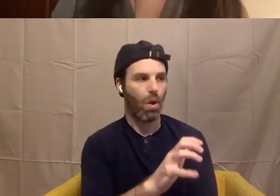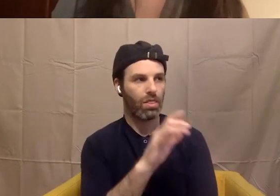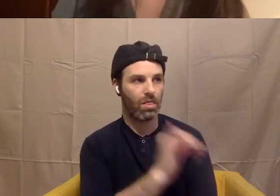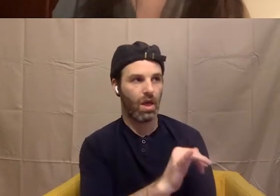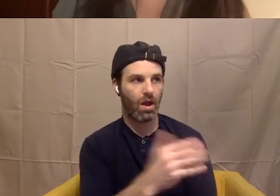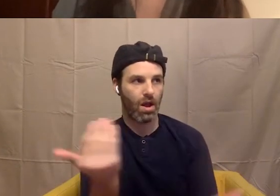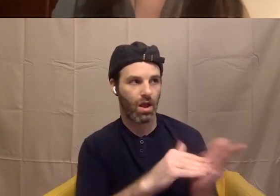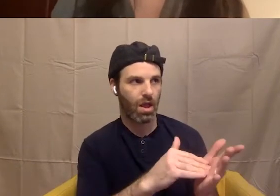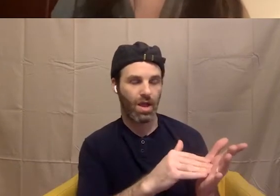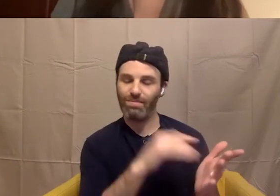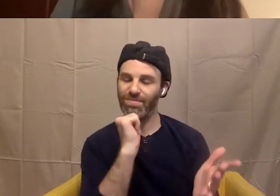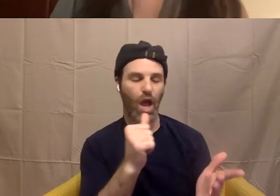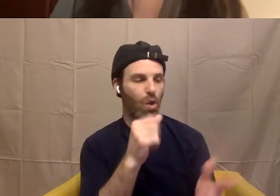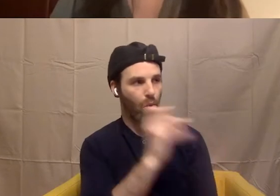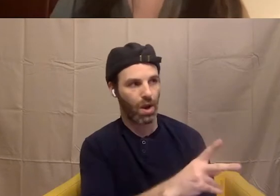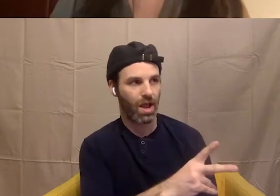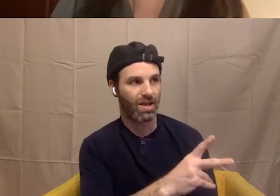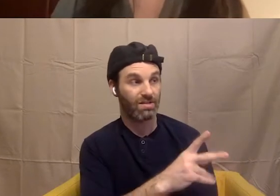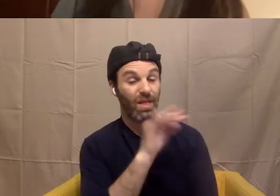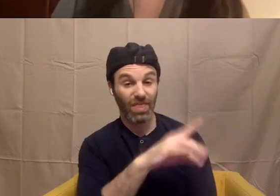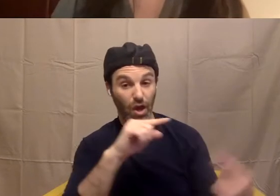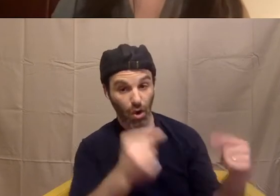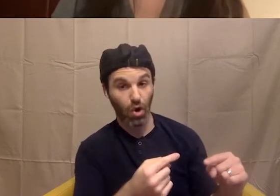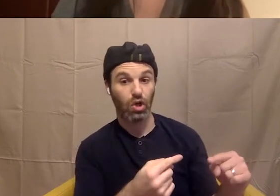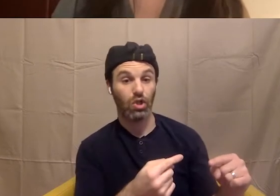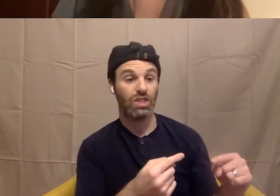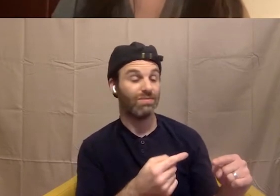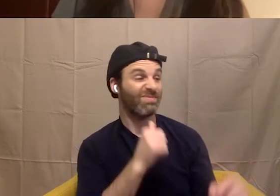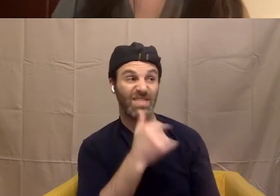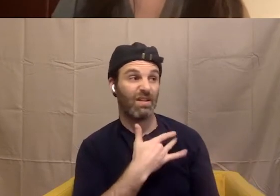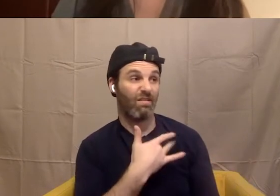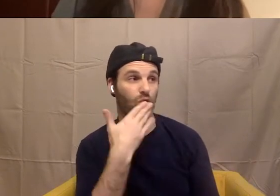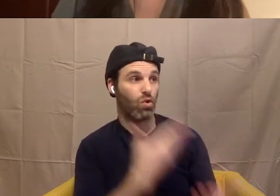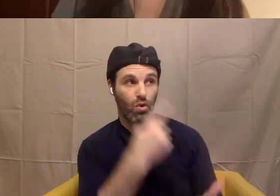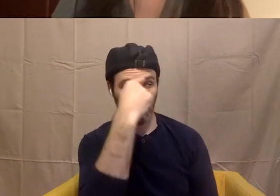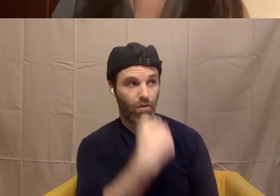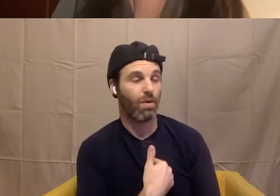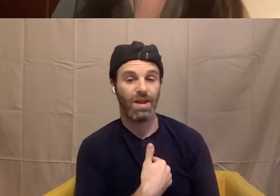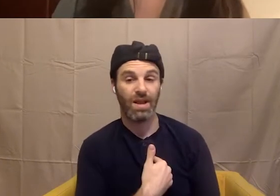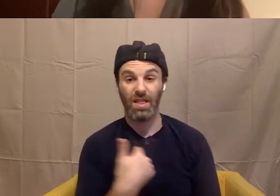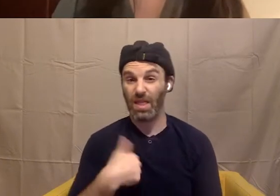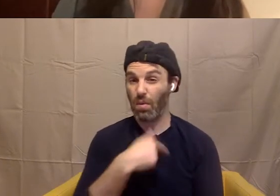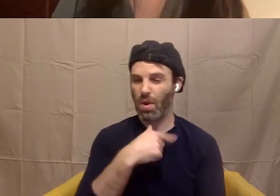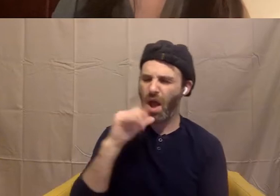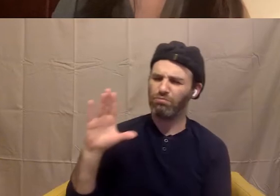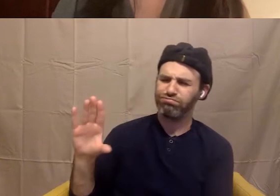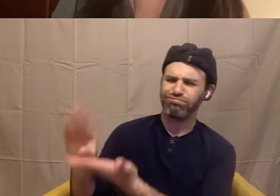wasn't okay, that hurt, that didn't feel good to me, that we're not minimizing that, we're not shutting